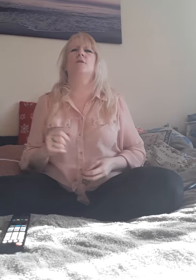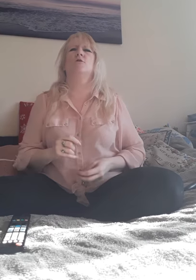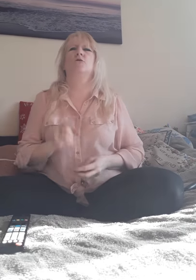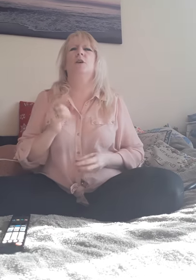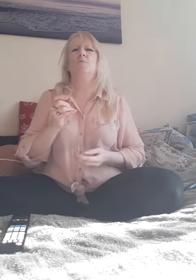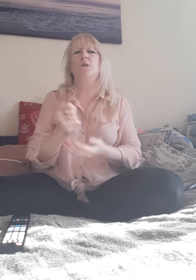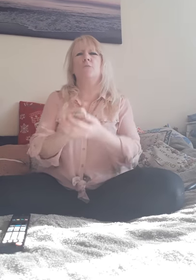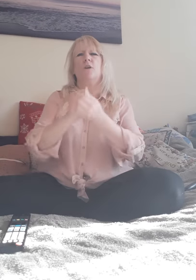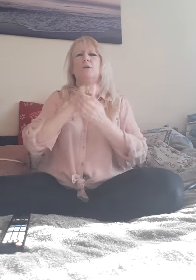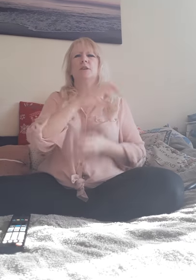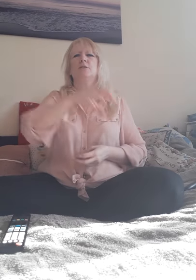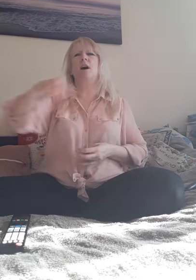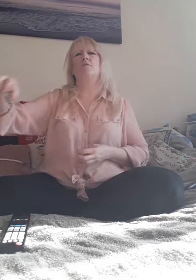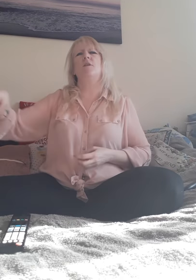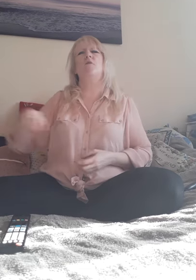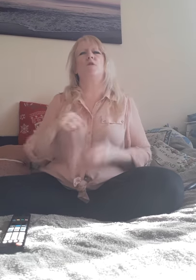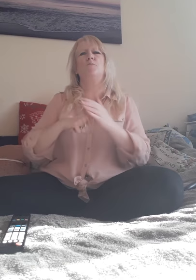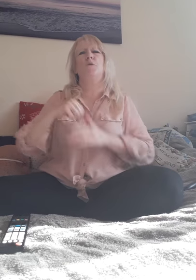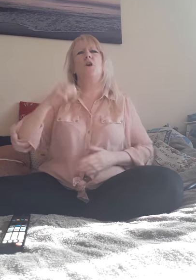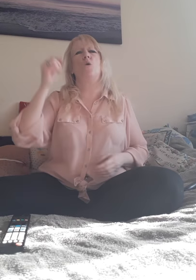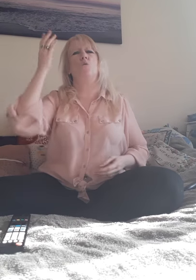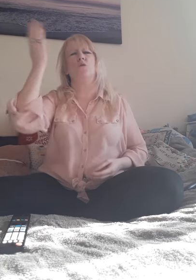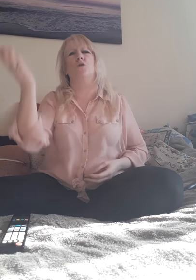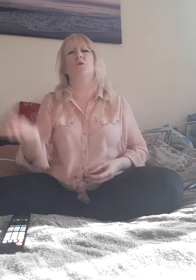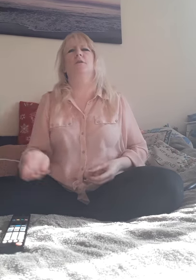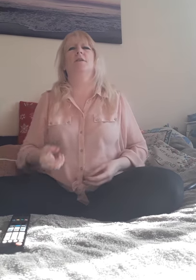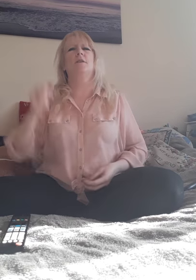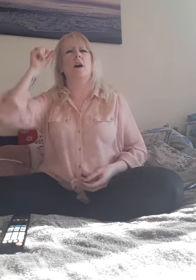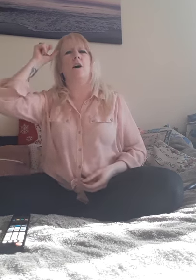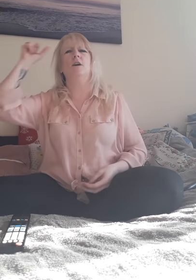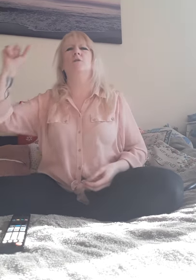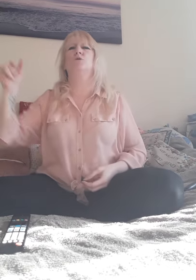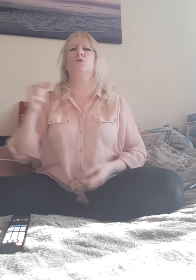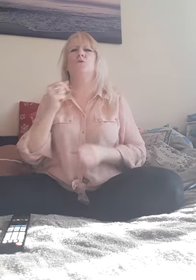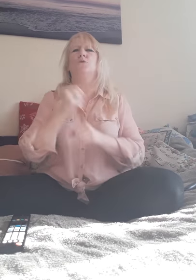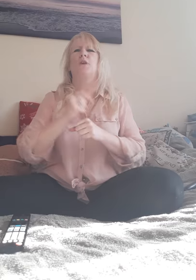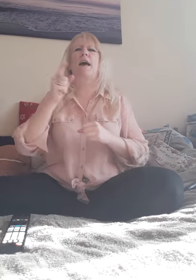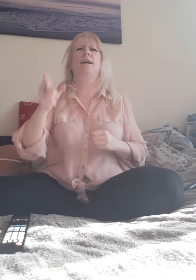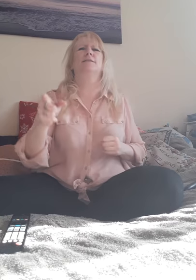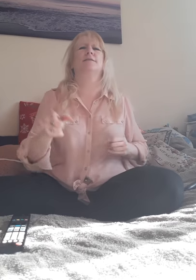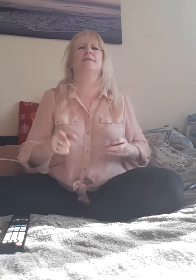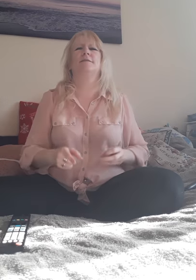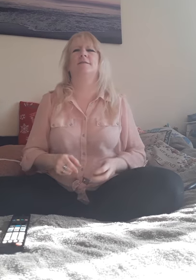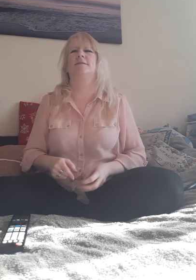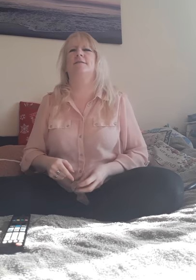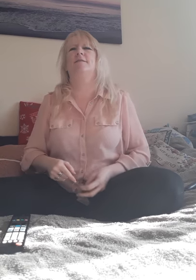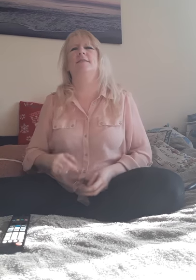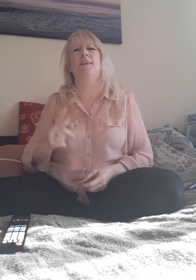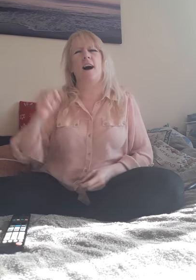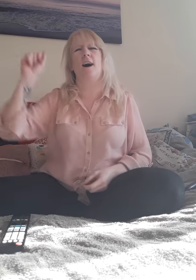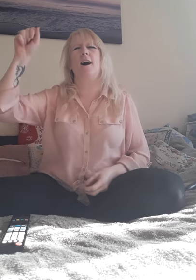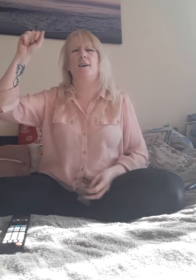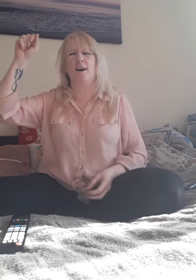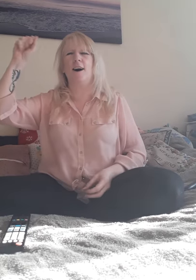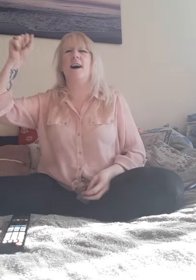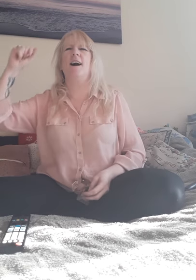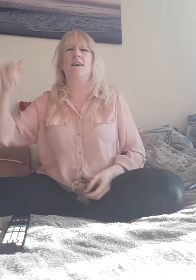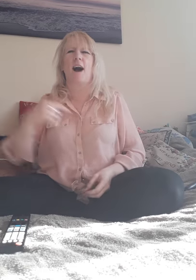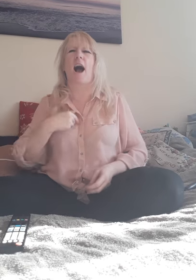won't anything anything for love, won't do anything Oh, I won't do anything for for Oh, I won't